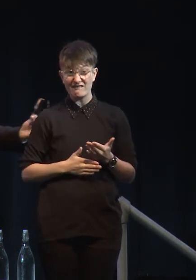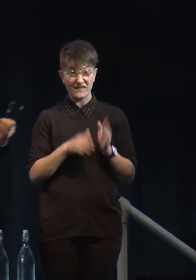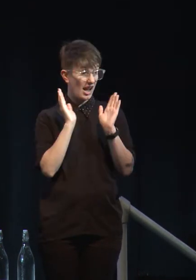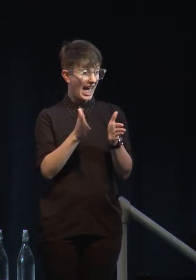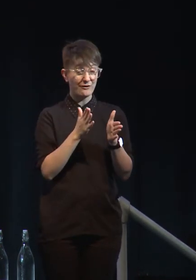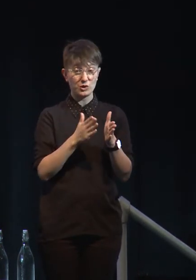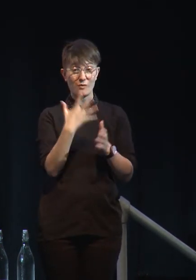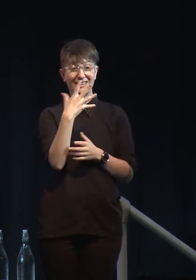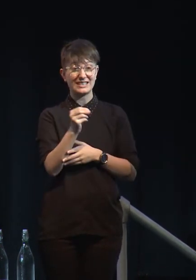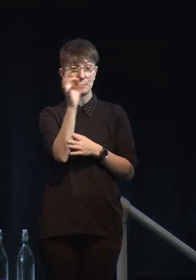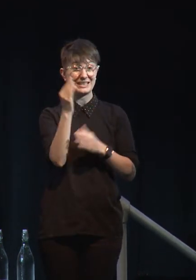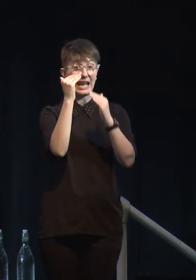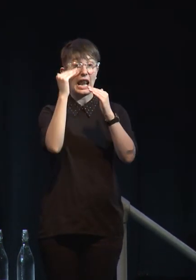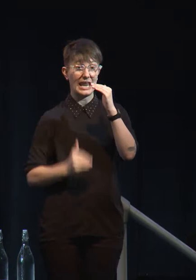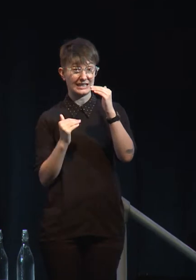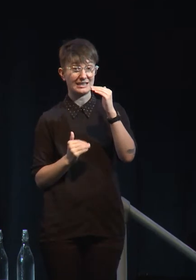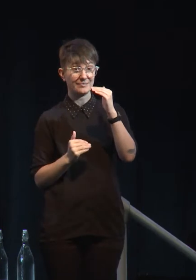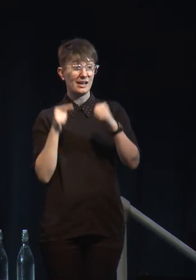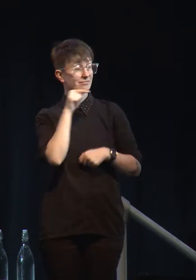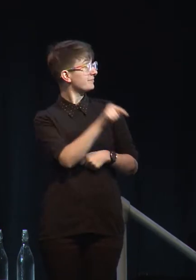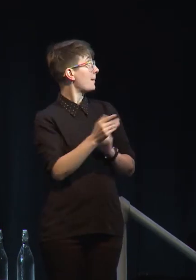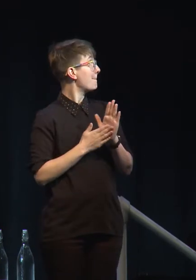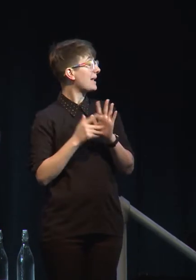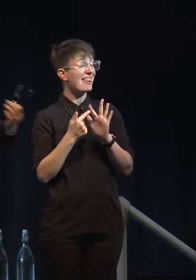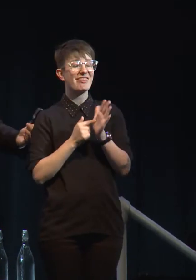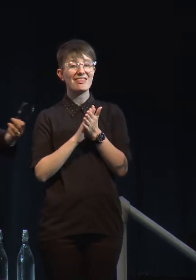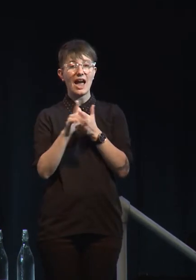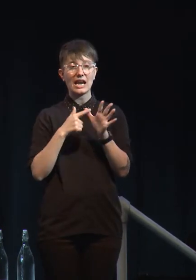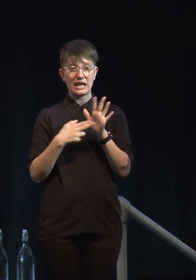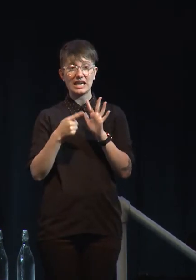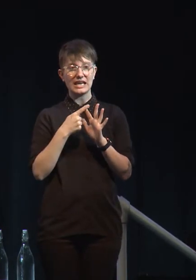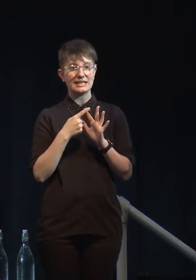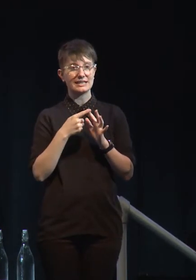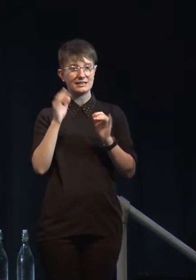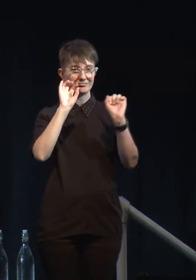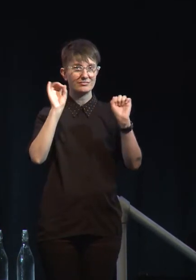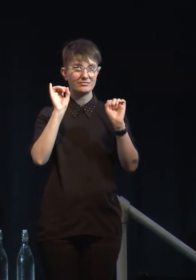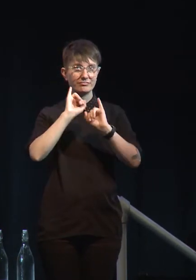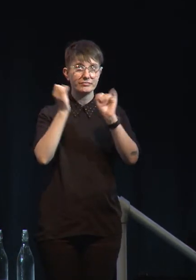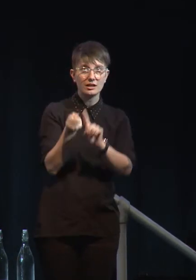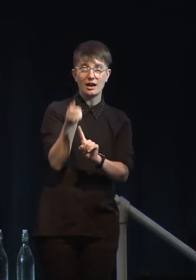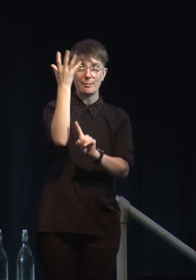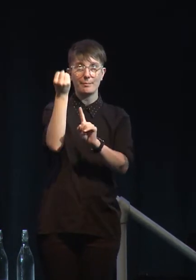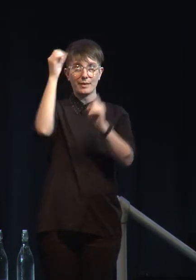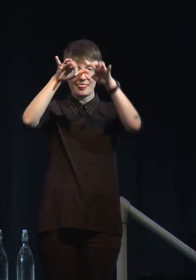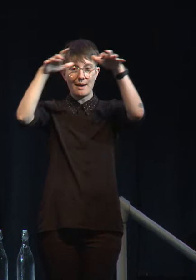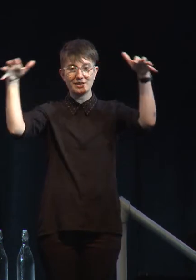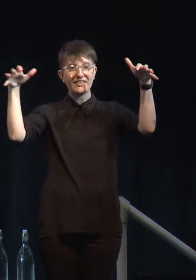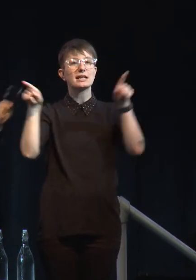gas. So is nitrous oxide, although on a shorter timetable, time half-life than carbon dioxide.